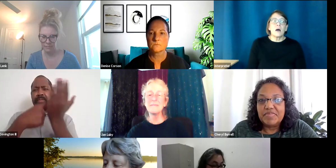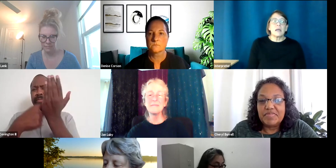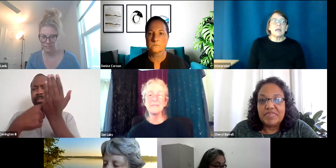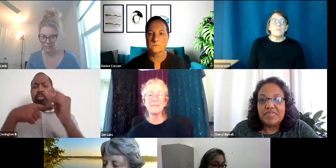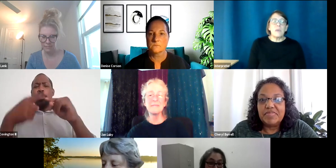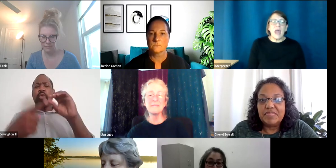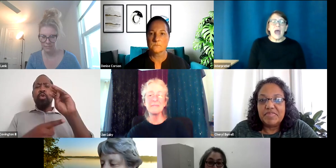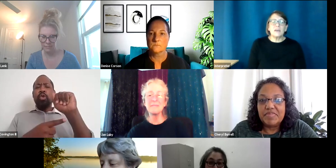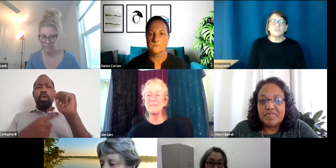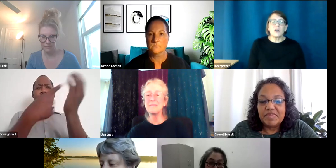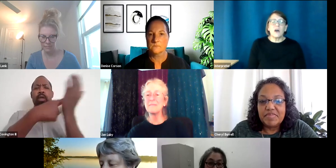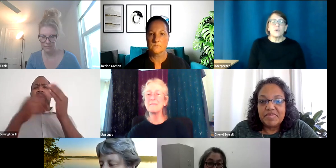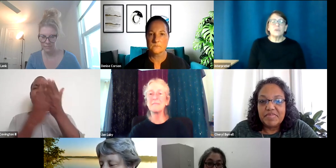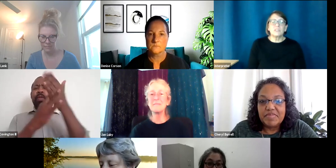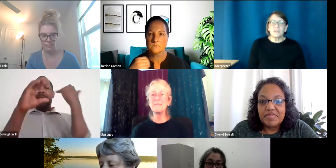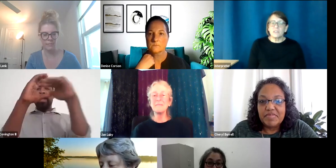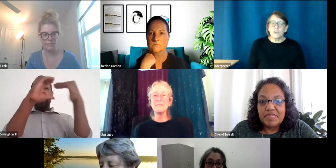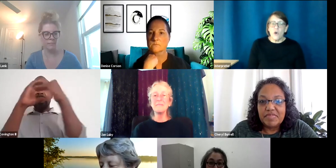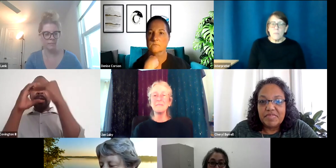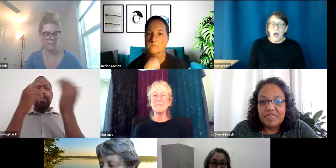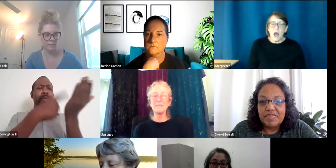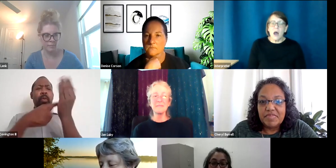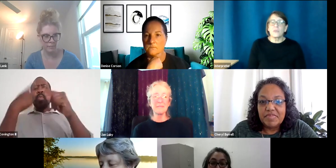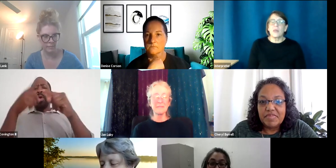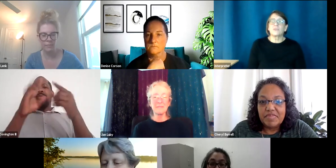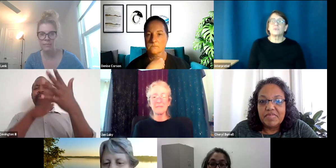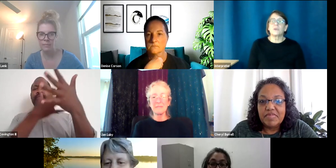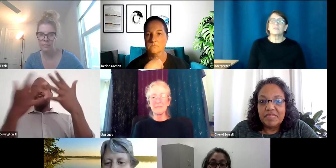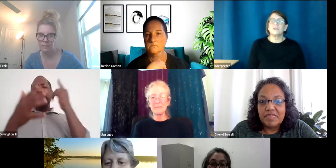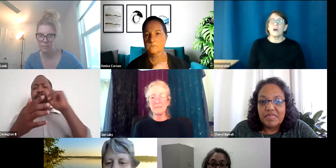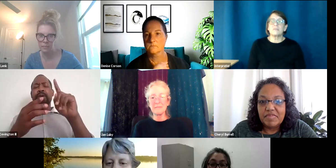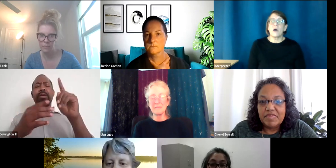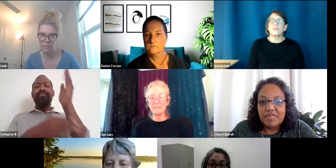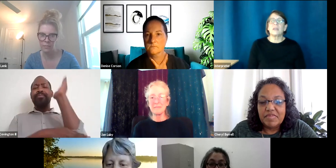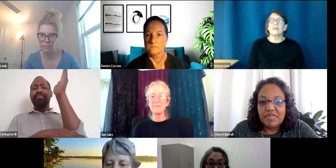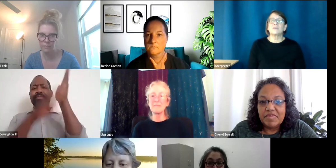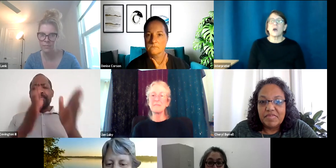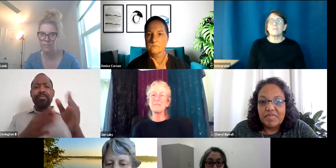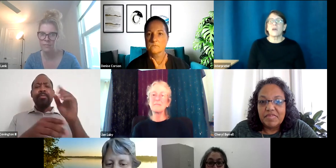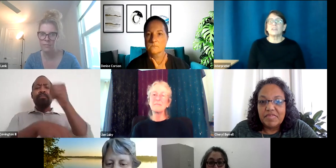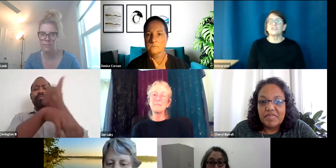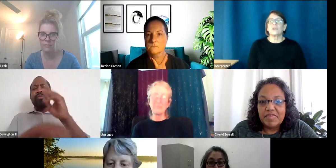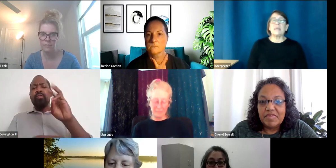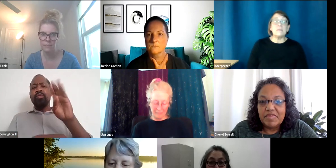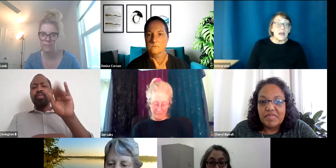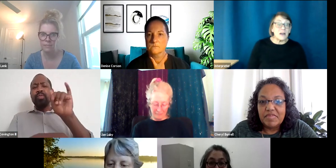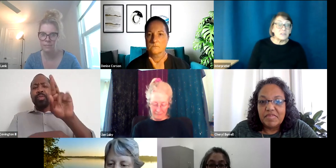In the past, we've discussed OMA, like it's talks about thinking, talking about things during emails